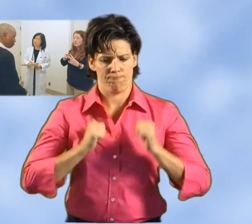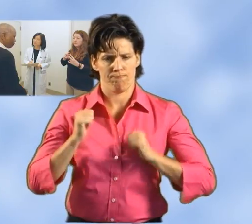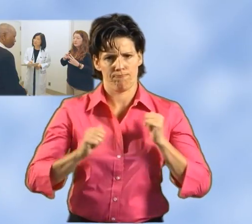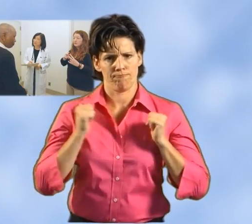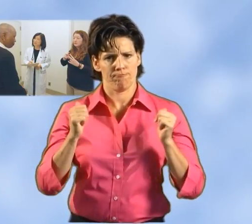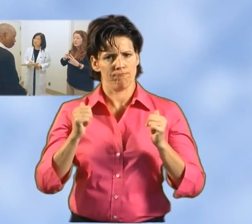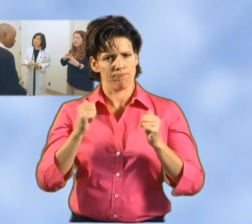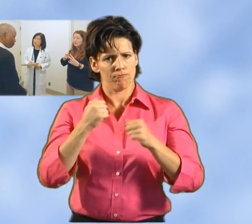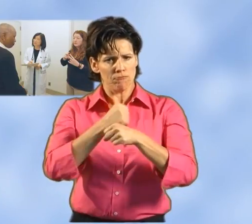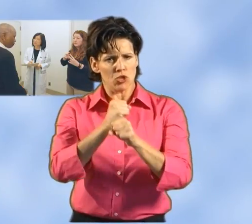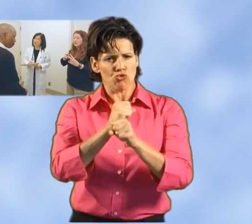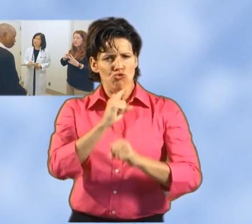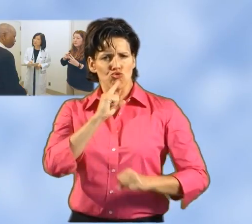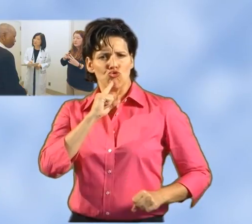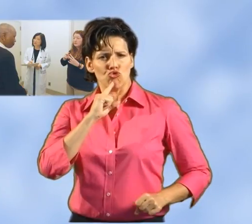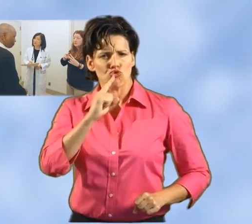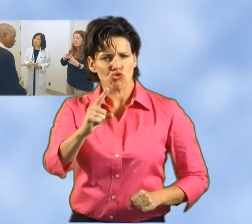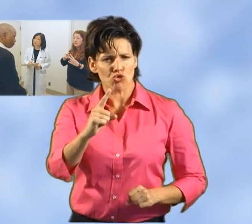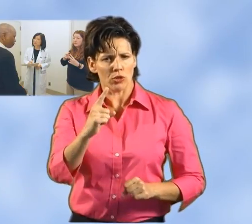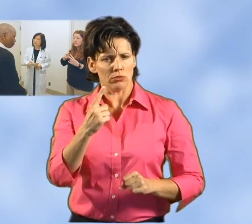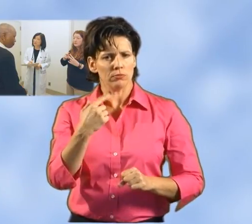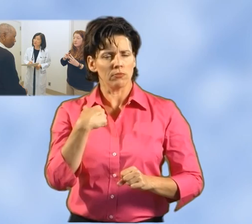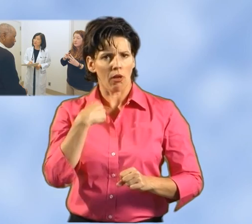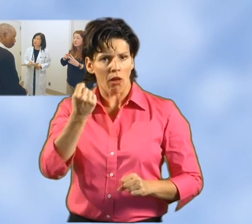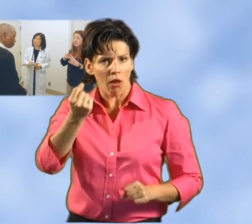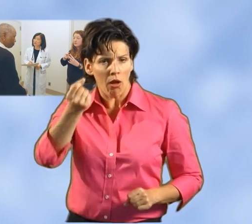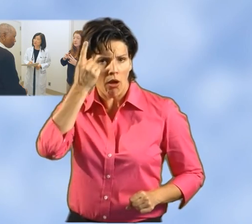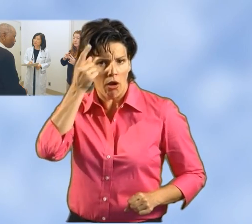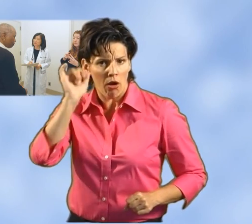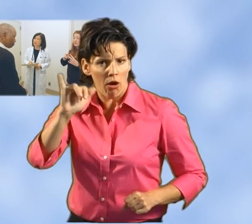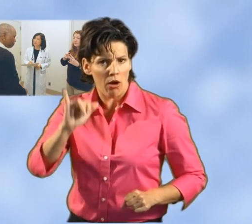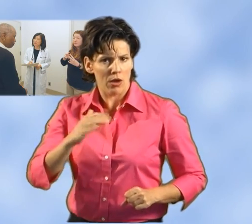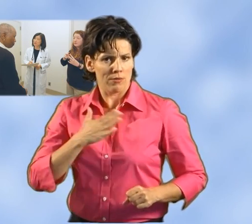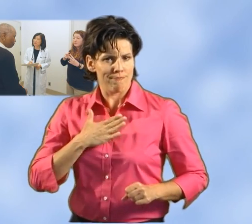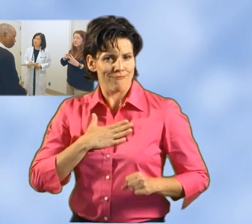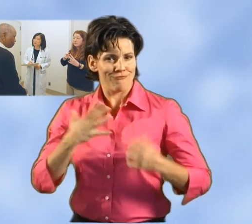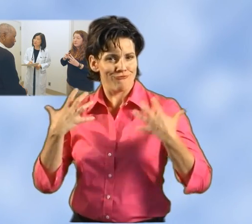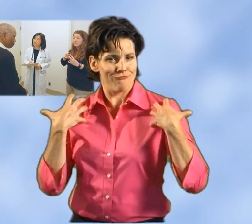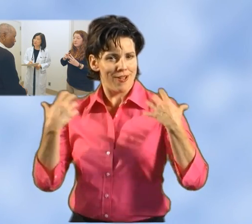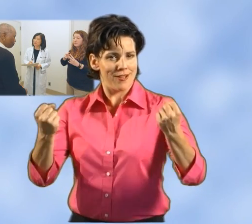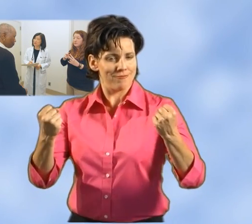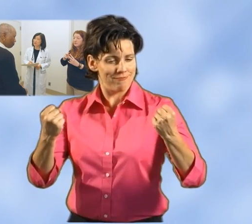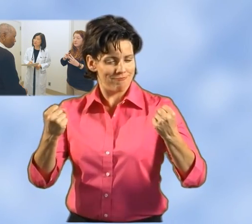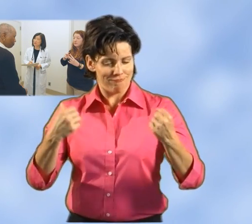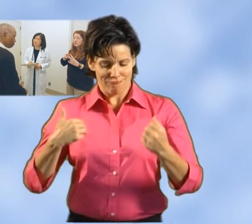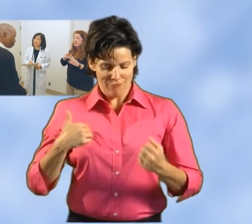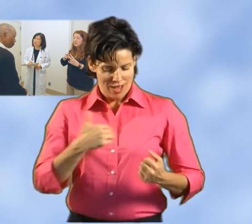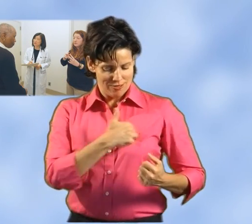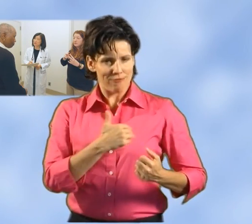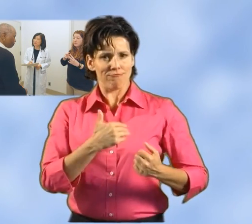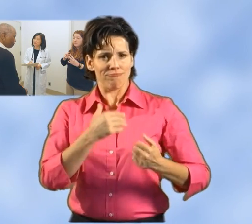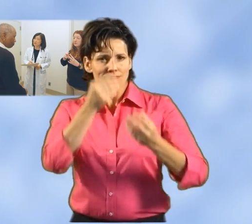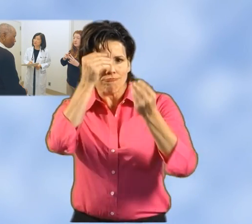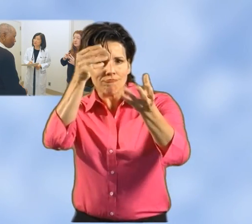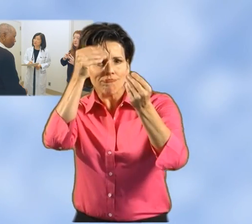You need to be assertive to make sure that you are getting the correct information about your breast health services.